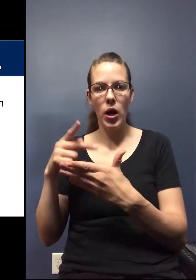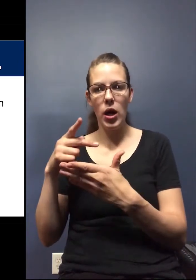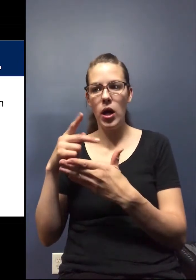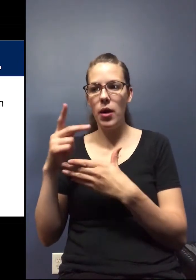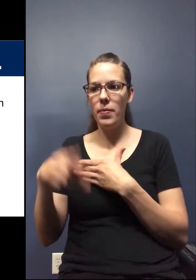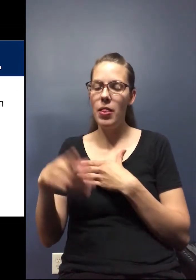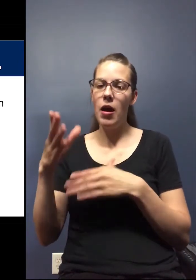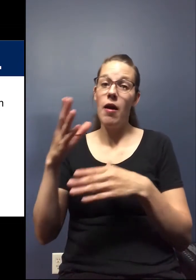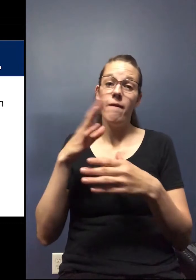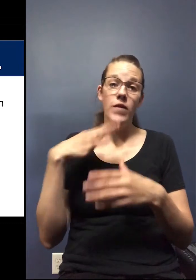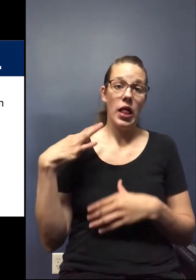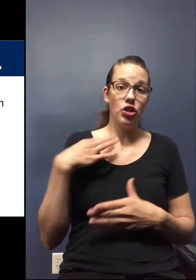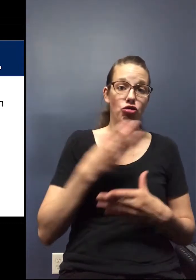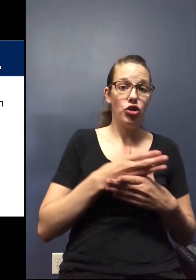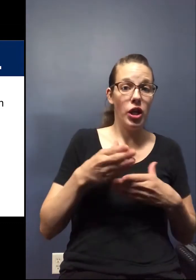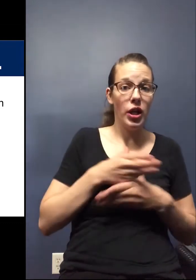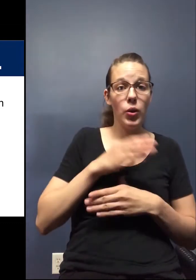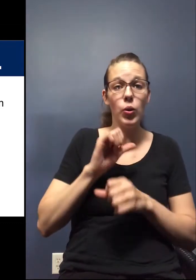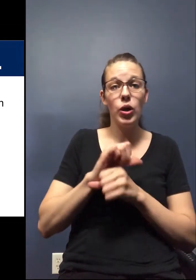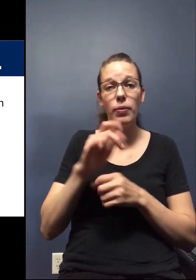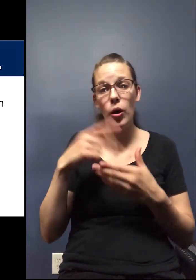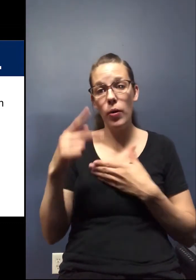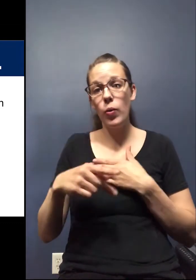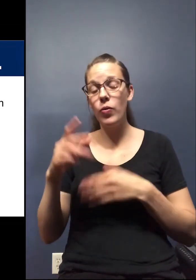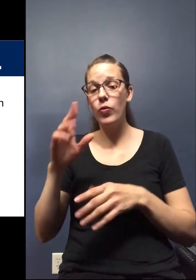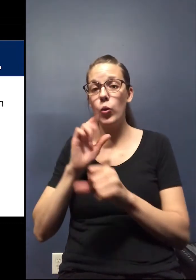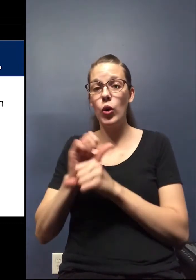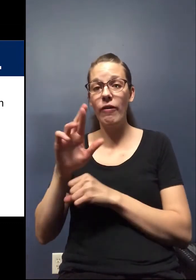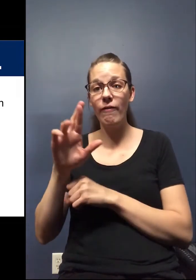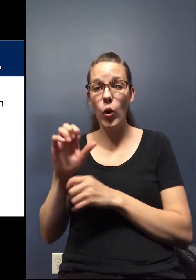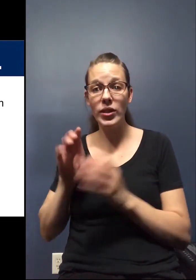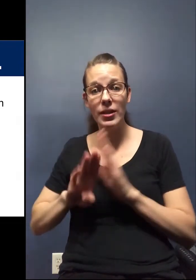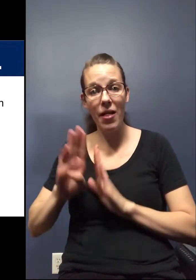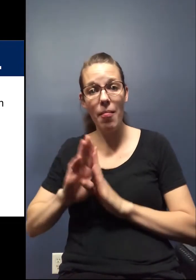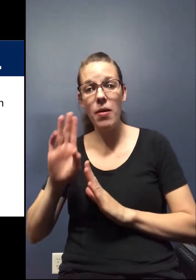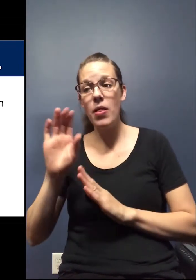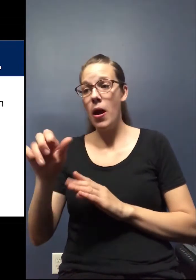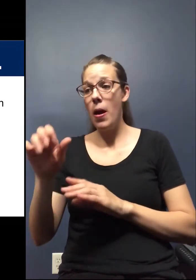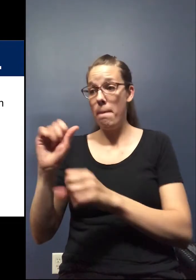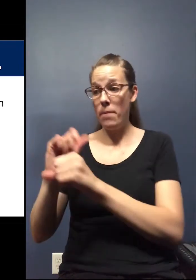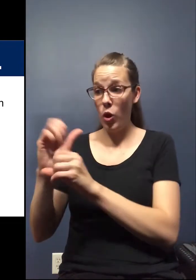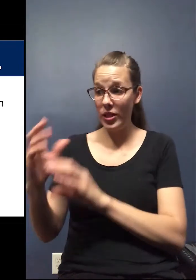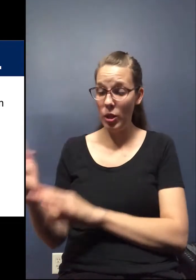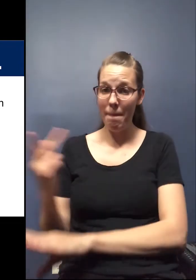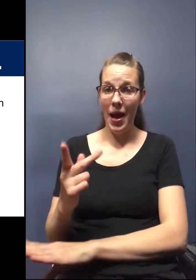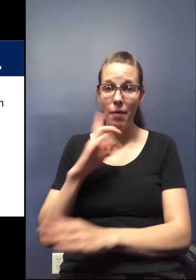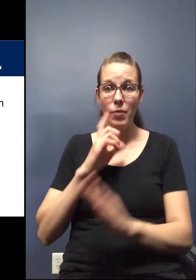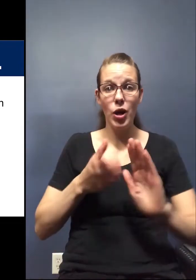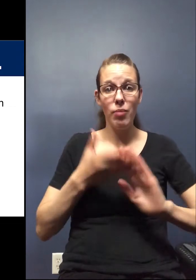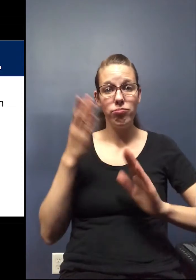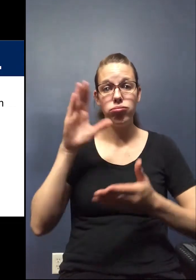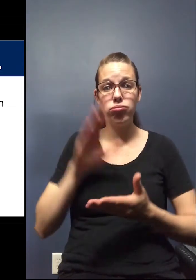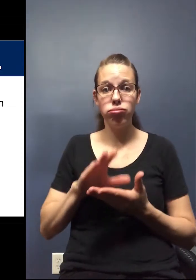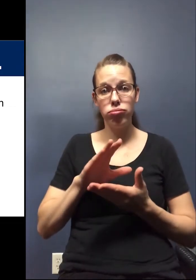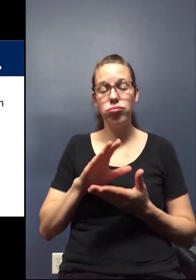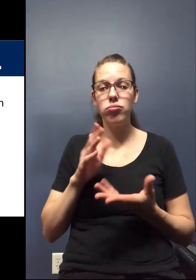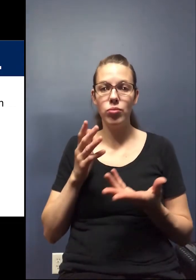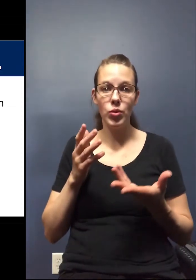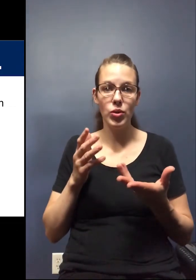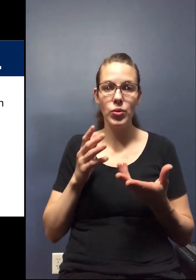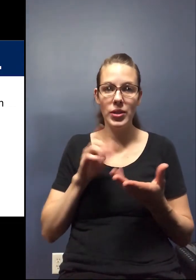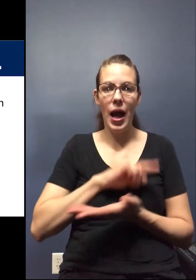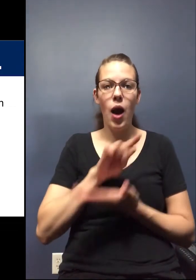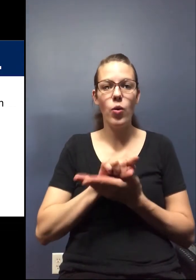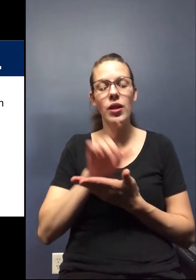the voluntary shared work program through workforce development. If employees are bringing, um, employees back, but are, are operating at a reduced capacity.